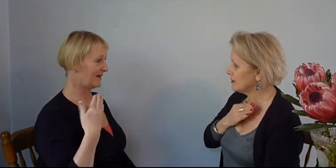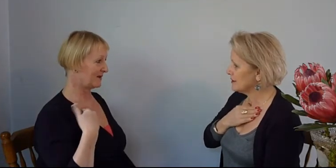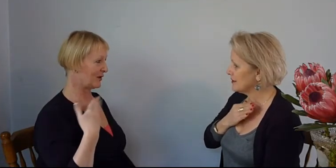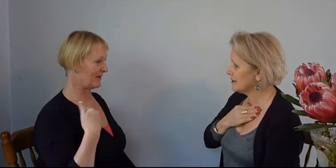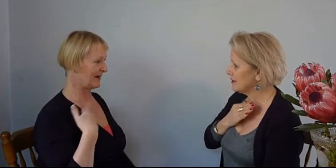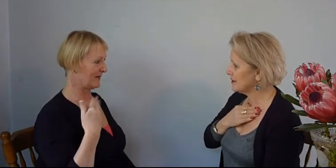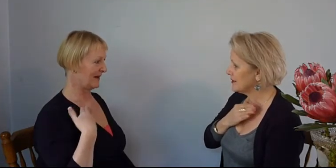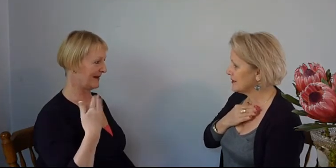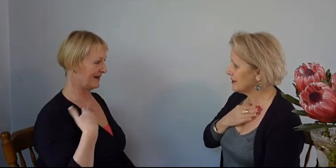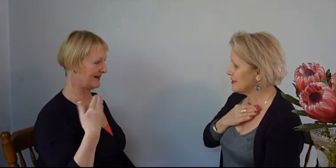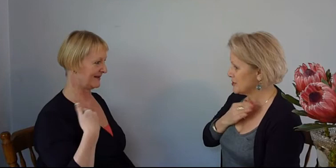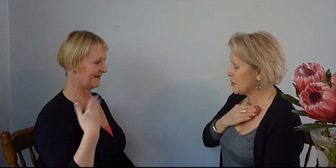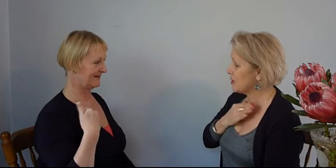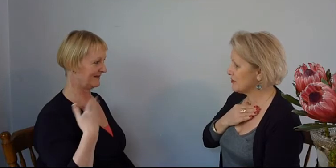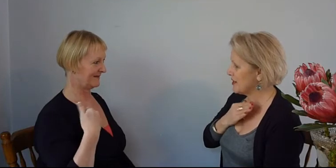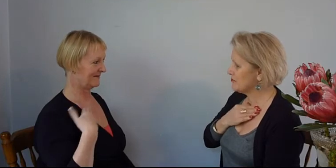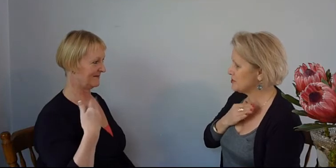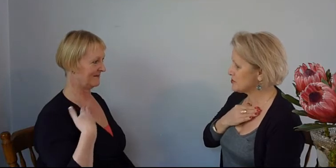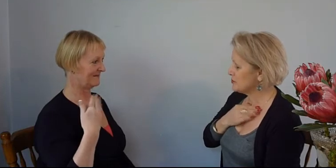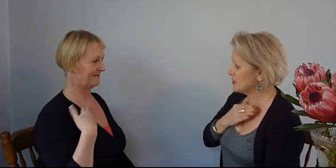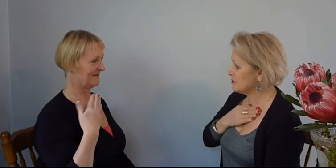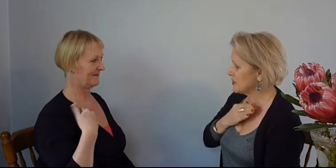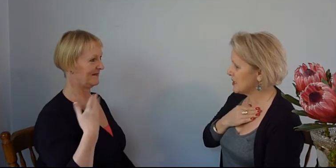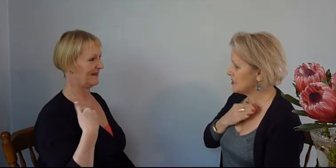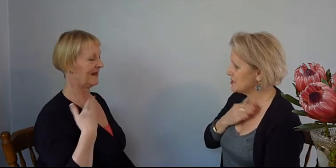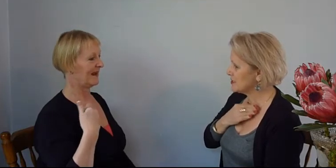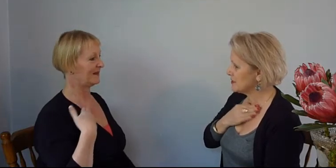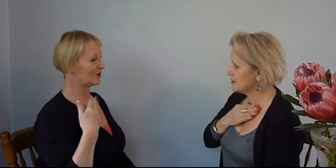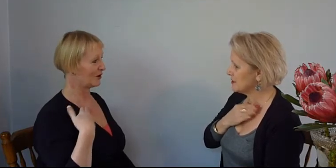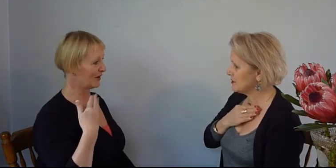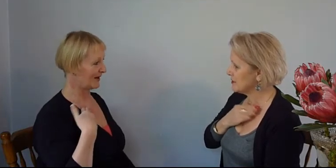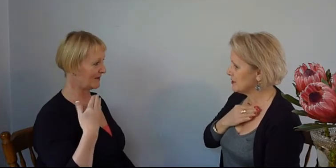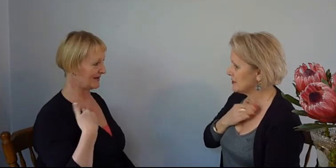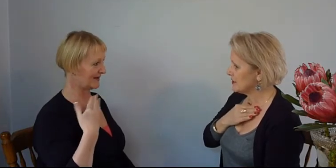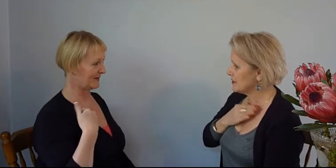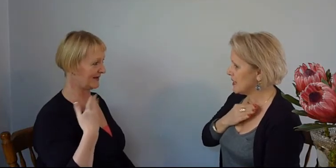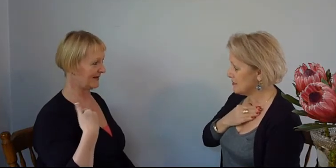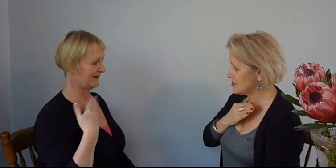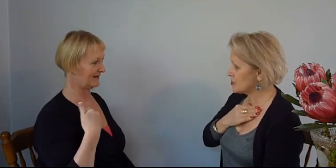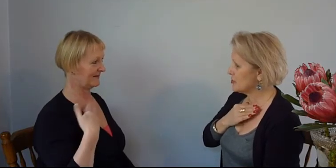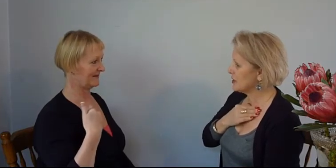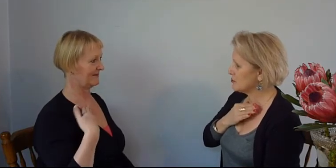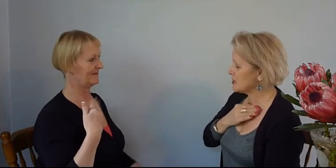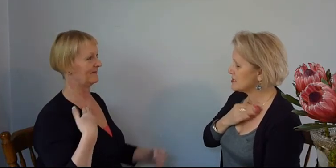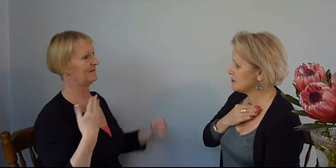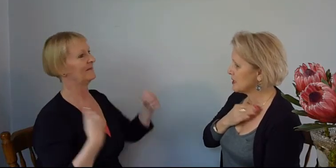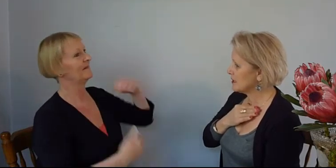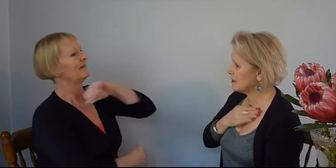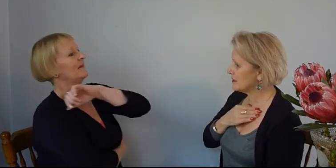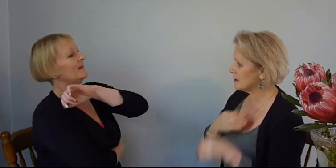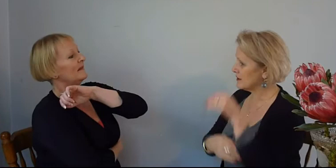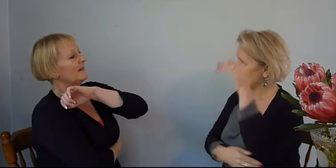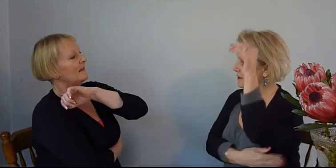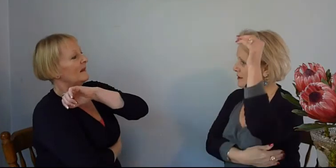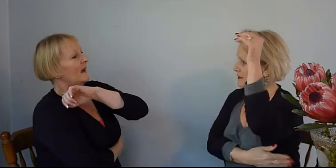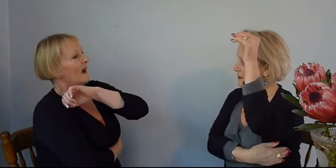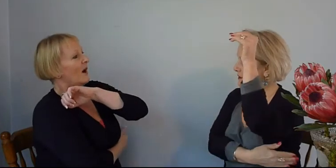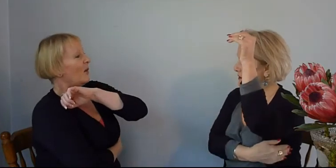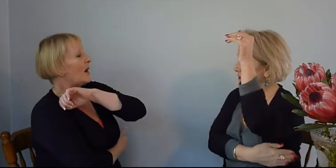this trembling in my knees. No wonder I have this trembling in my knees. And this churning in my stomach. And this churning in my stomach. I wonder